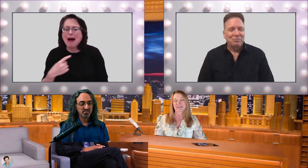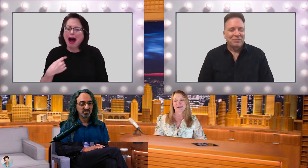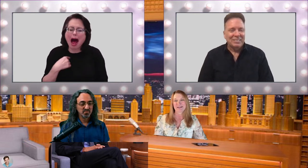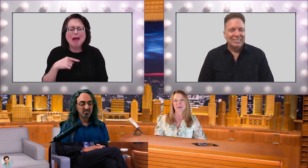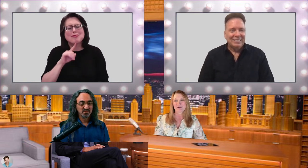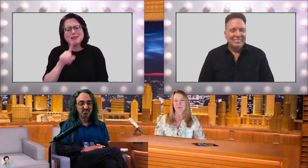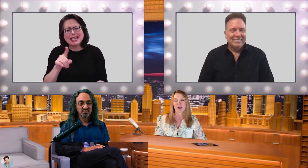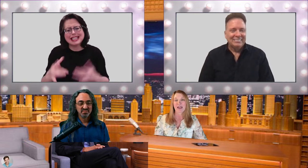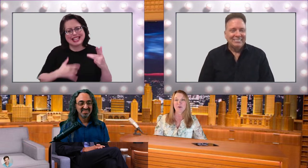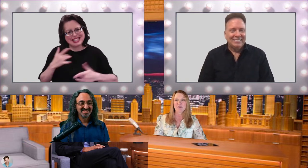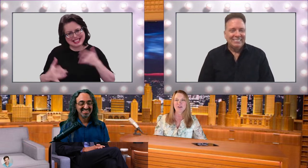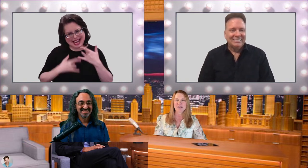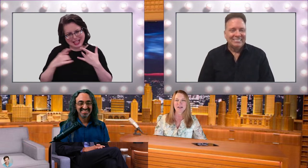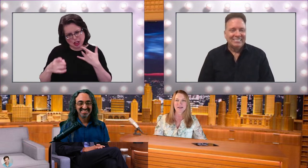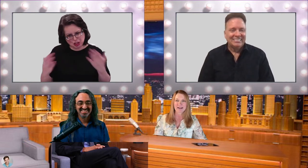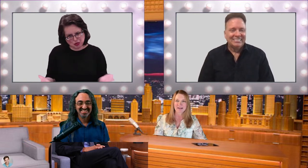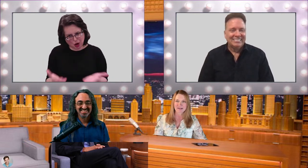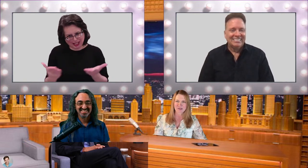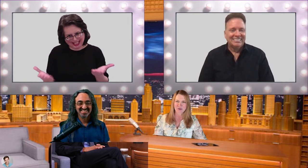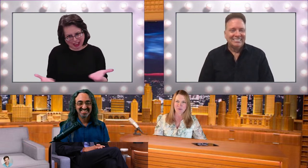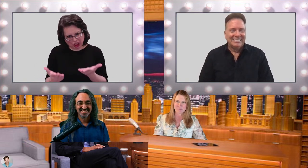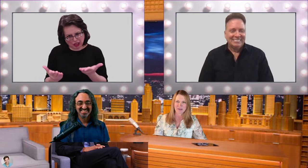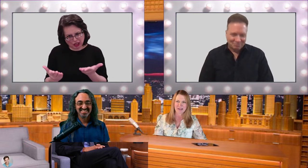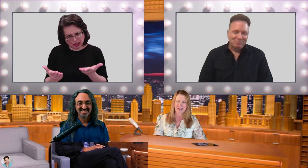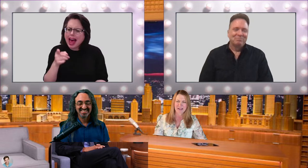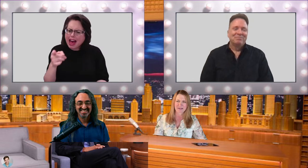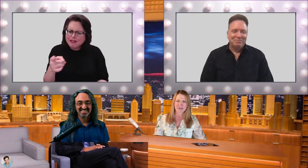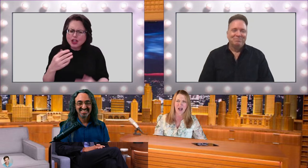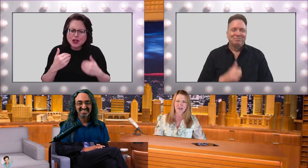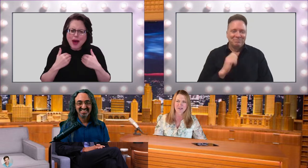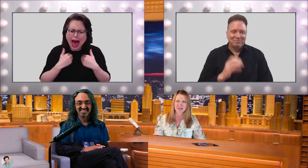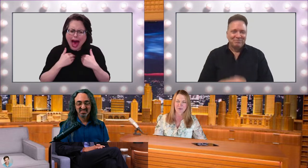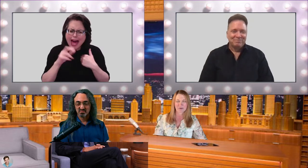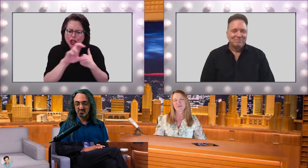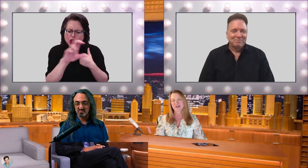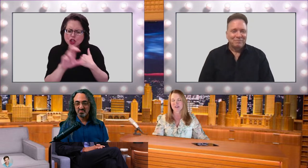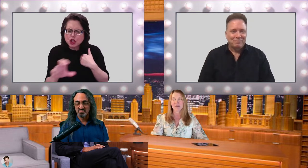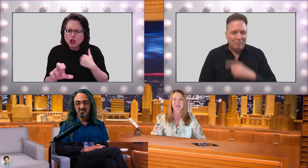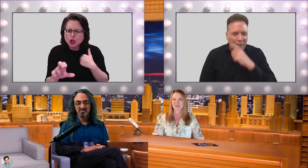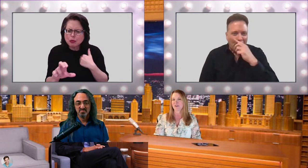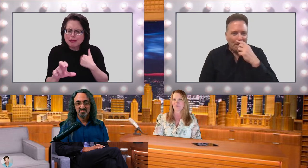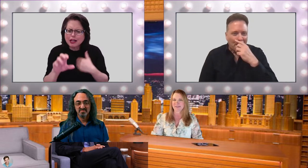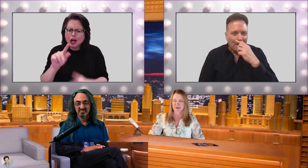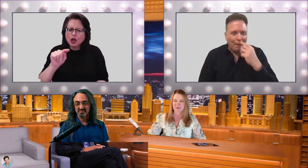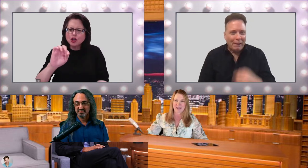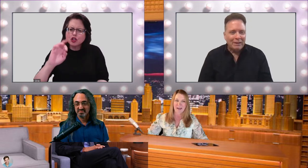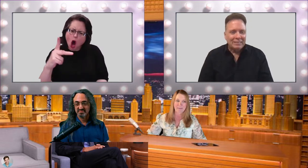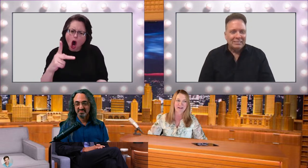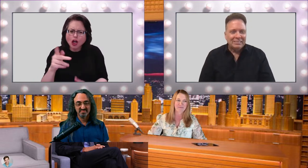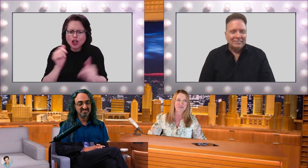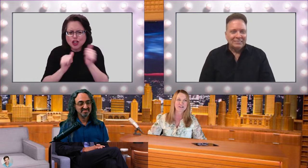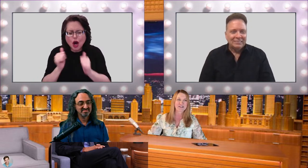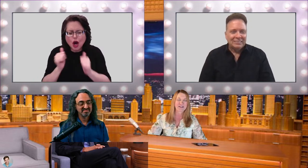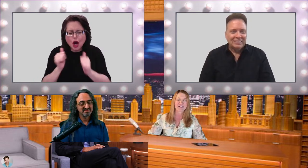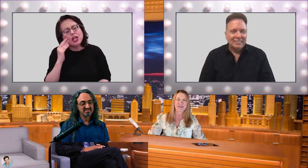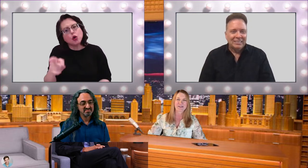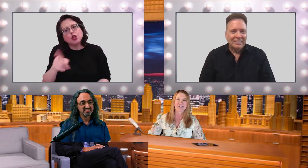here as well. Have you ever done a Zoom talk show? You've done tons of Zooms, I know that. But, have you done a